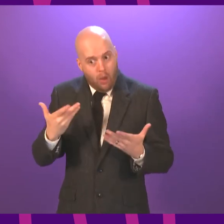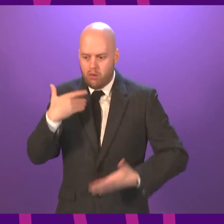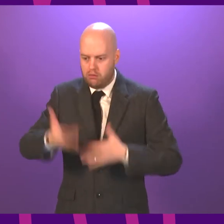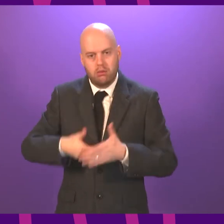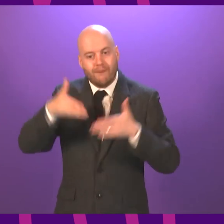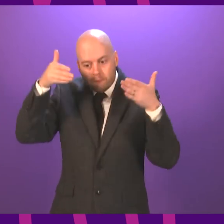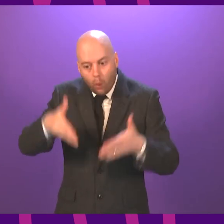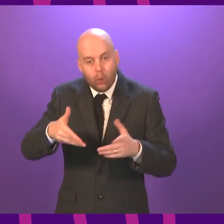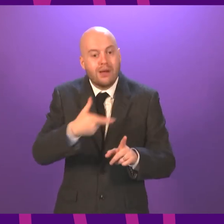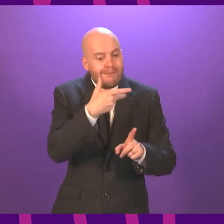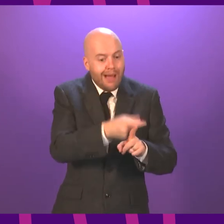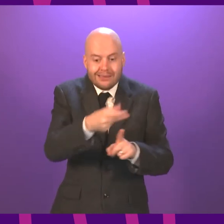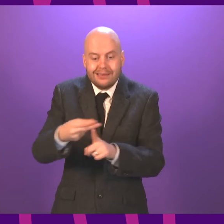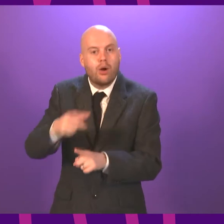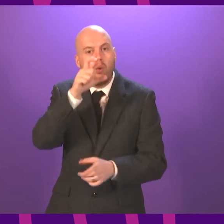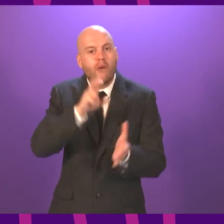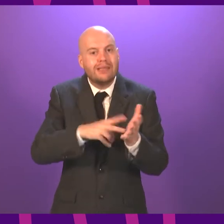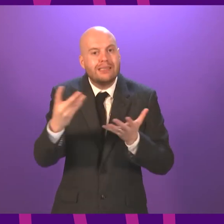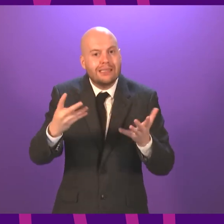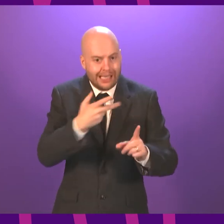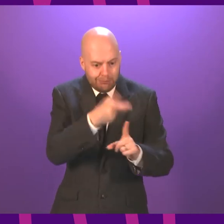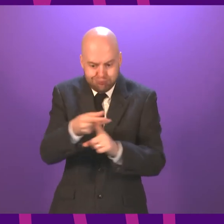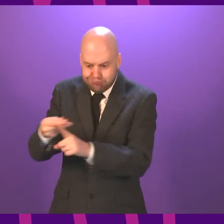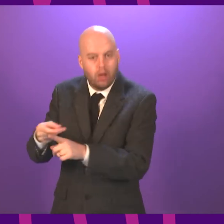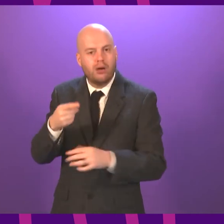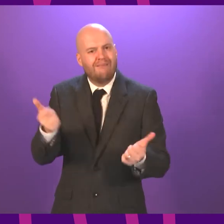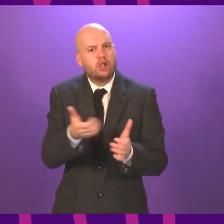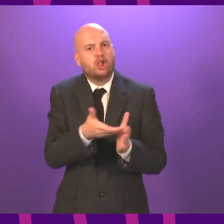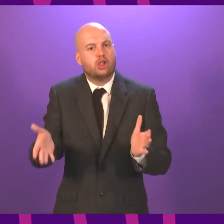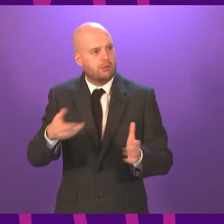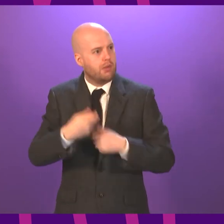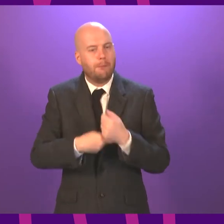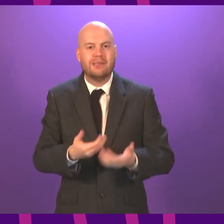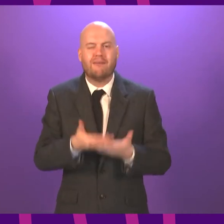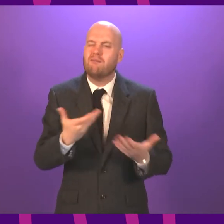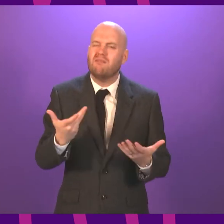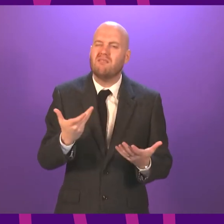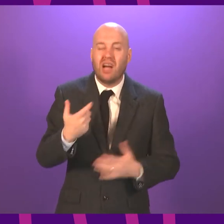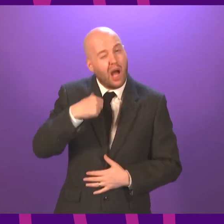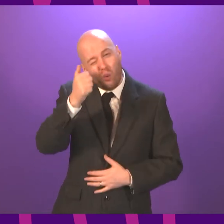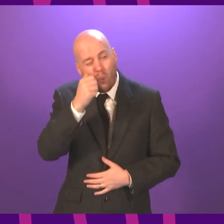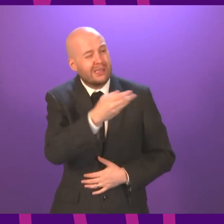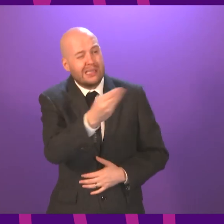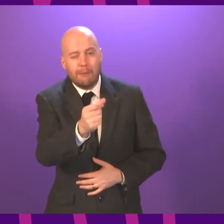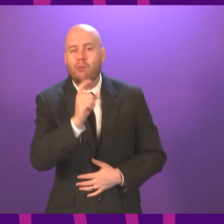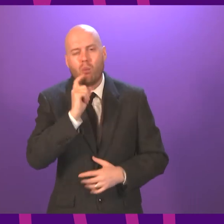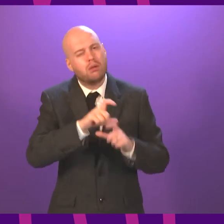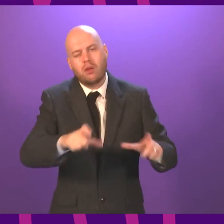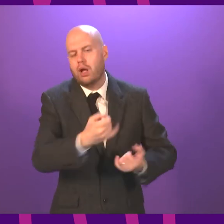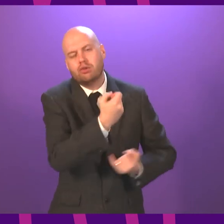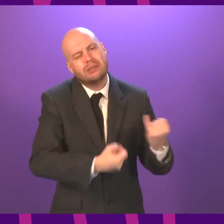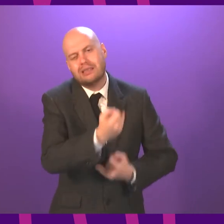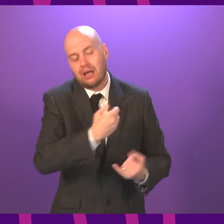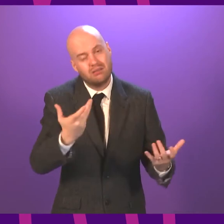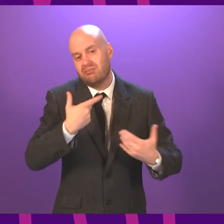sure that we are taking the right decisions criticised by many for being too cautious and too slow, to keep people safe as we could be